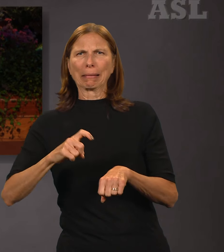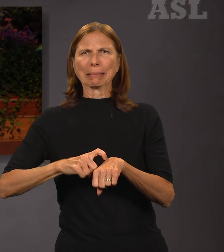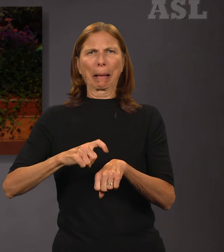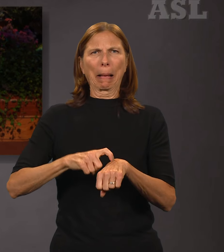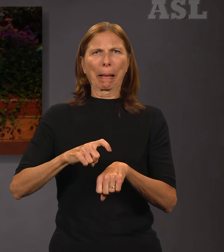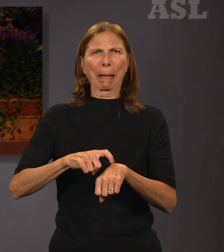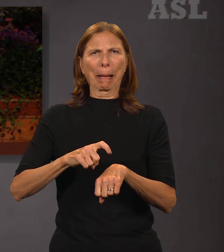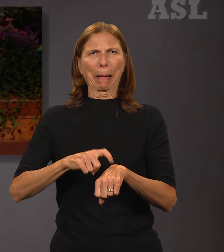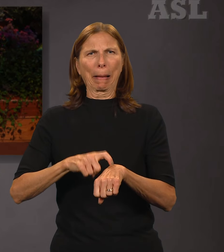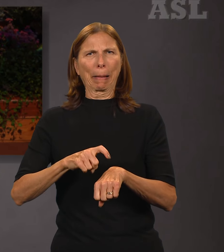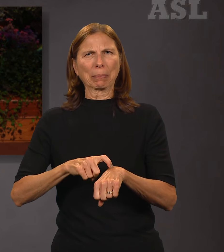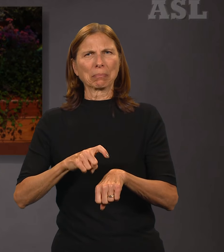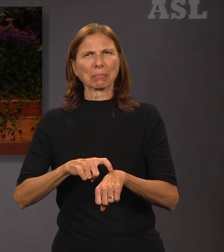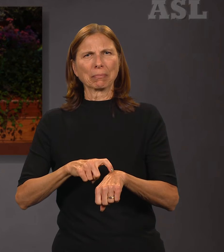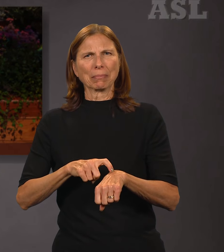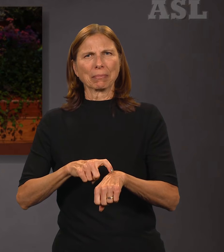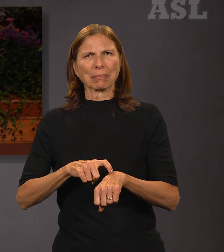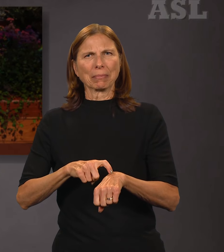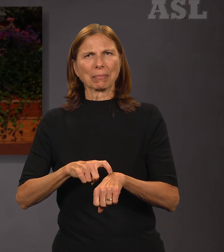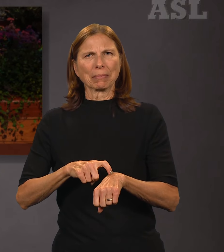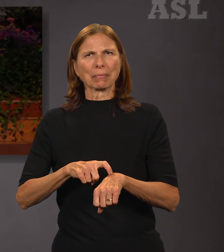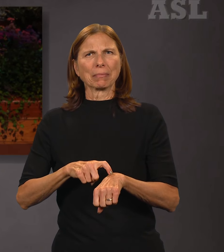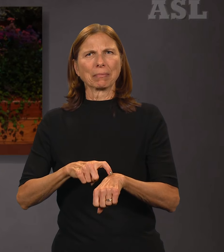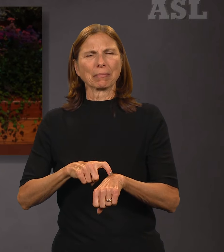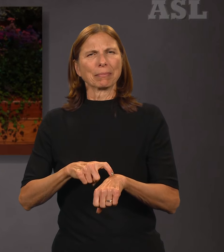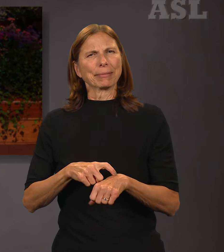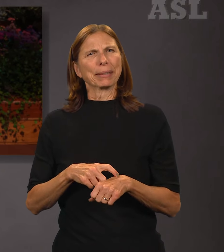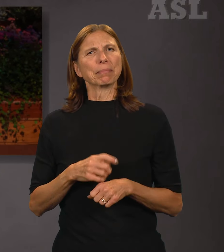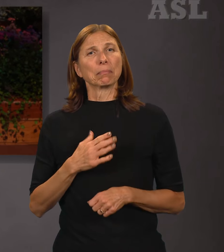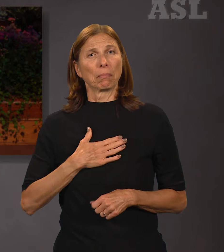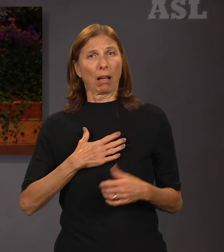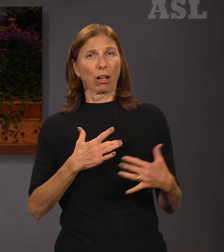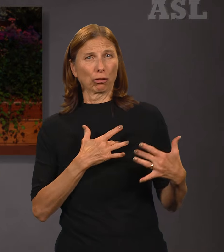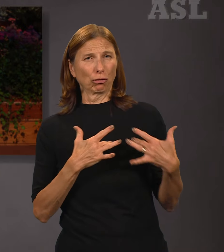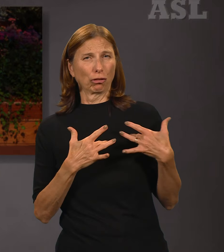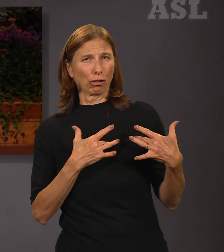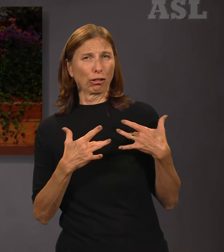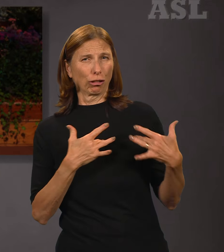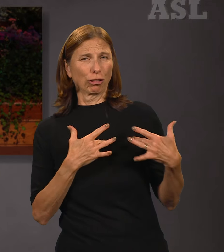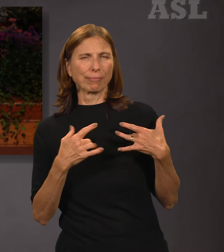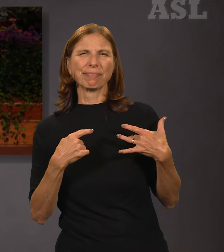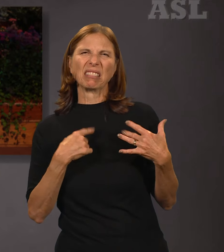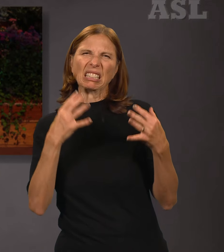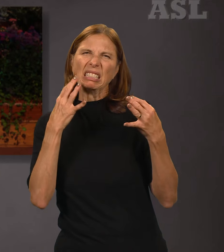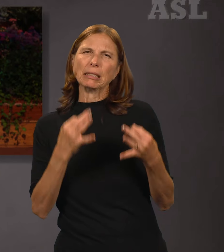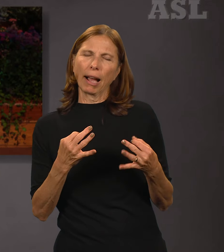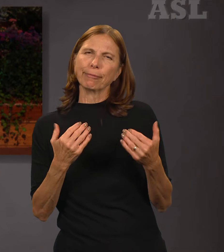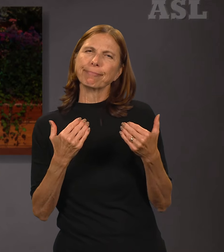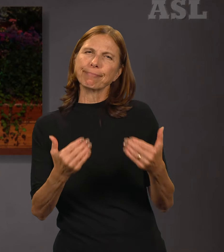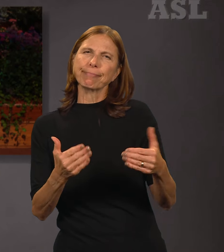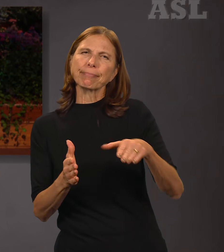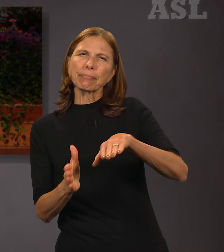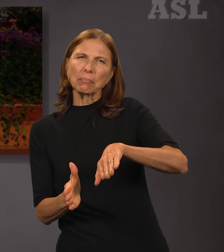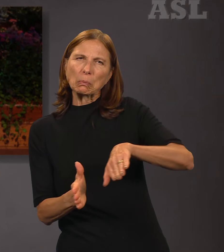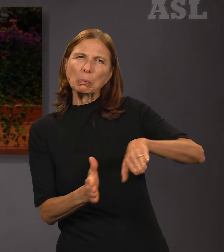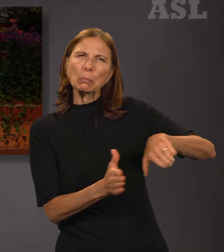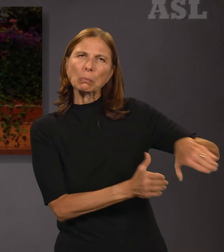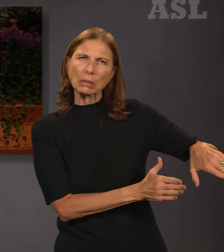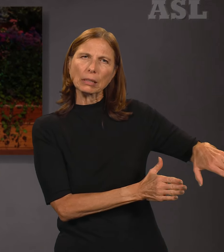Where was I to begin, and where would I find the time? Even with my questions, I decided to move forward and